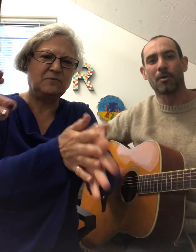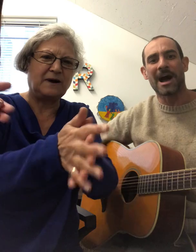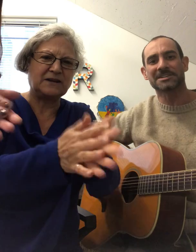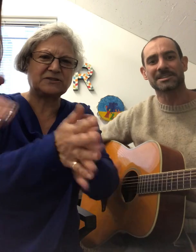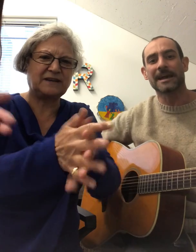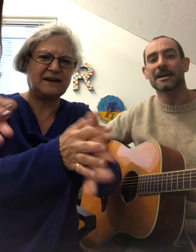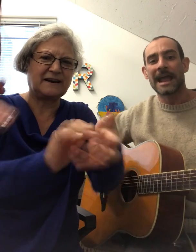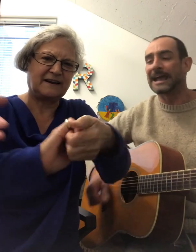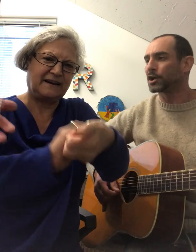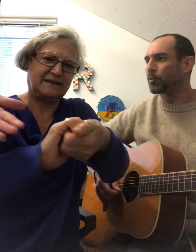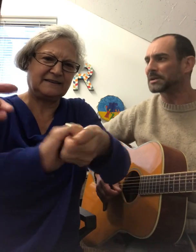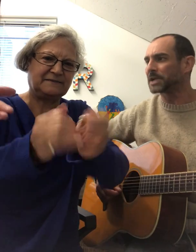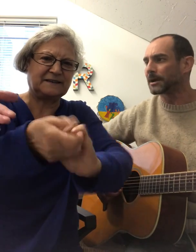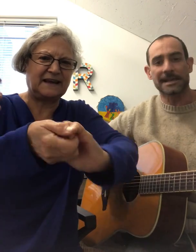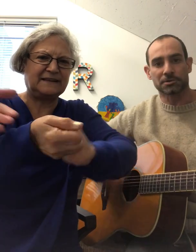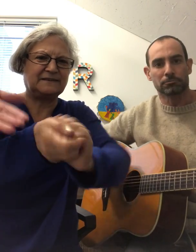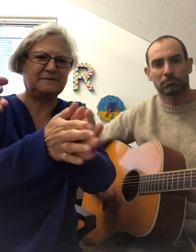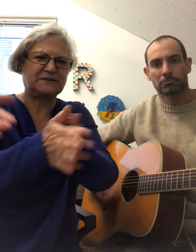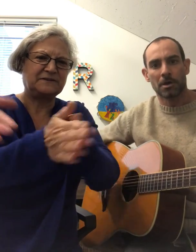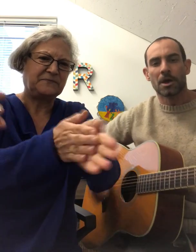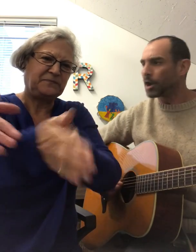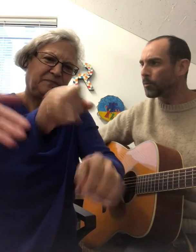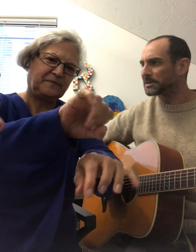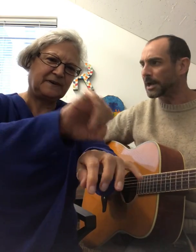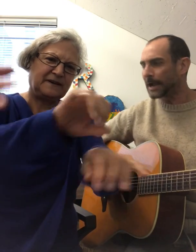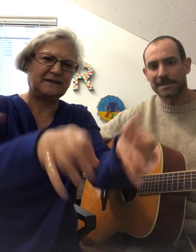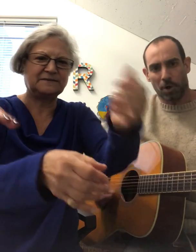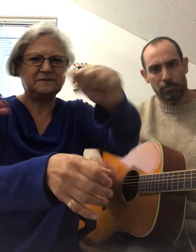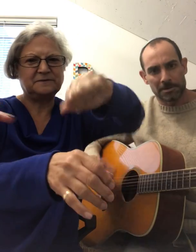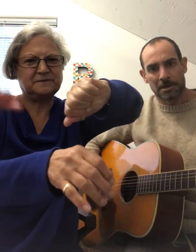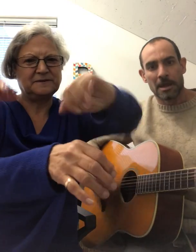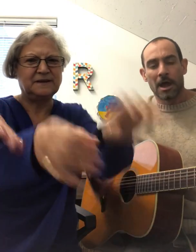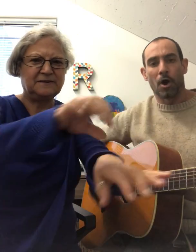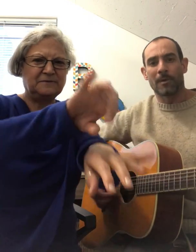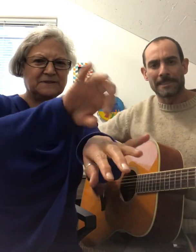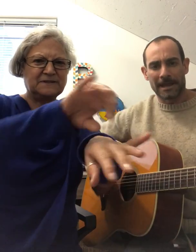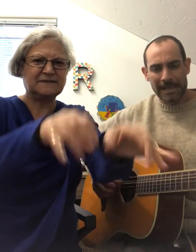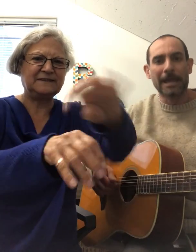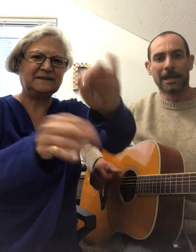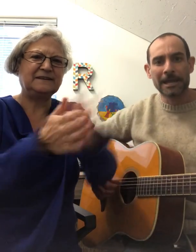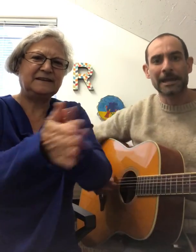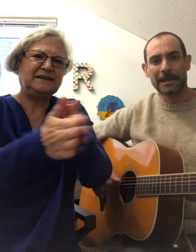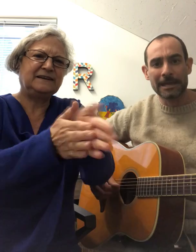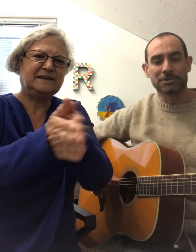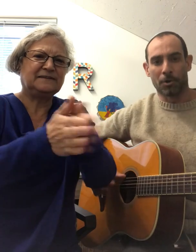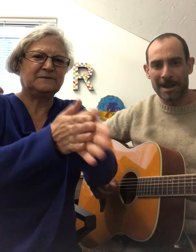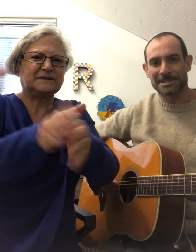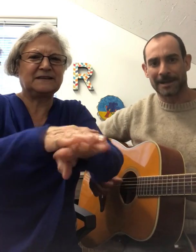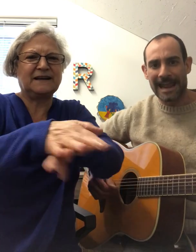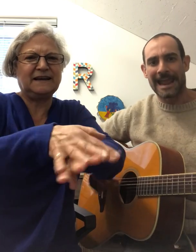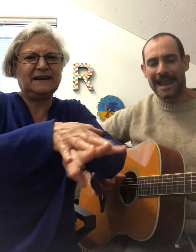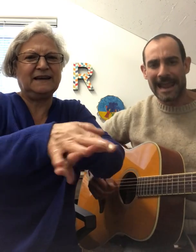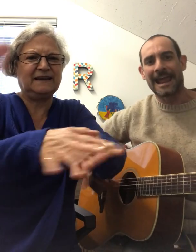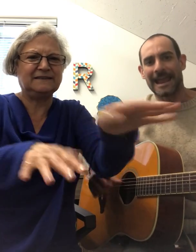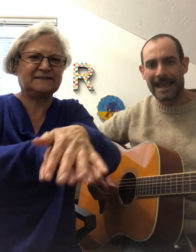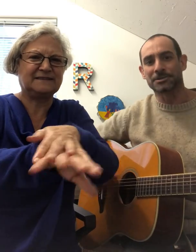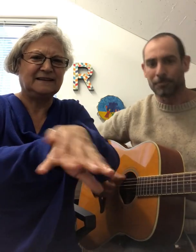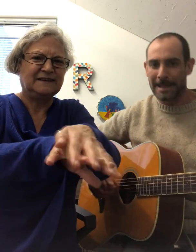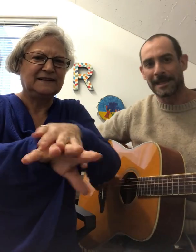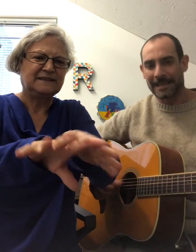wash their hands Oh when the kids go wash their hands Oh when the